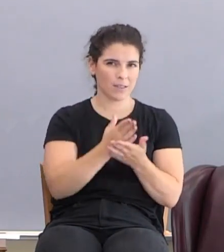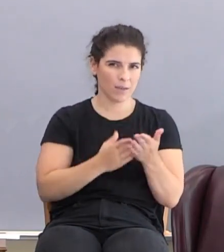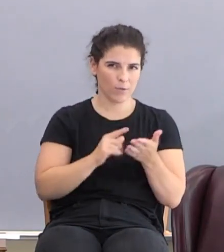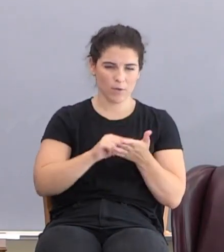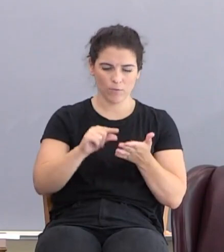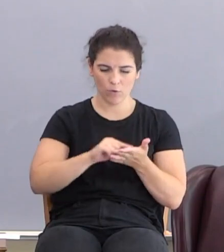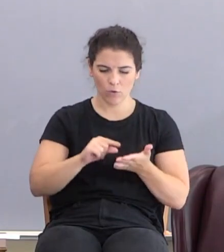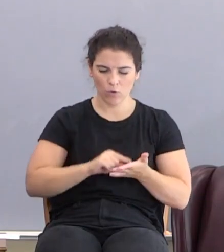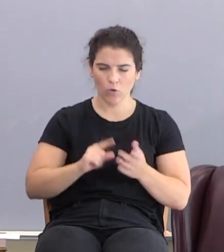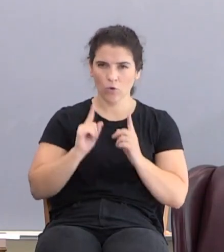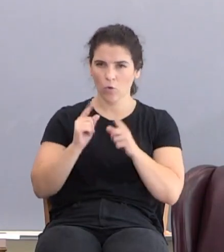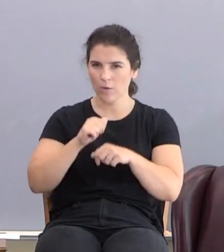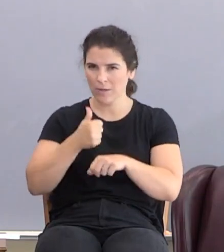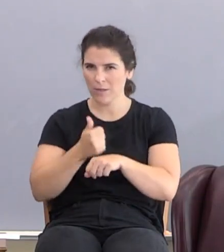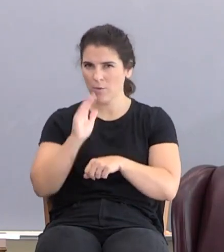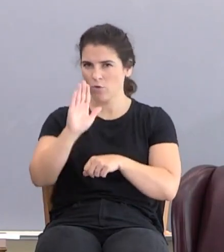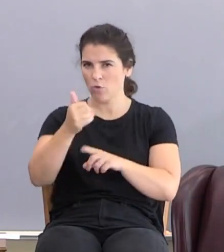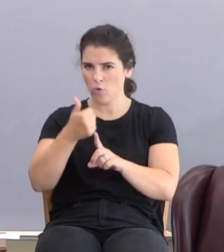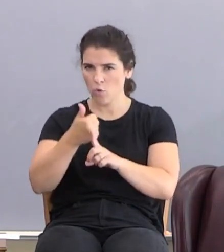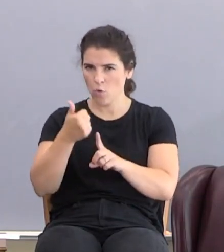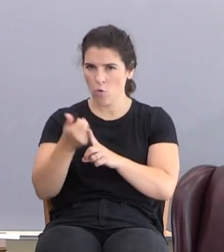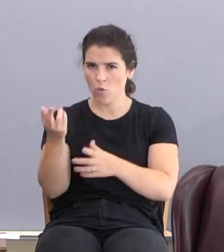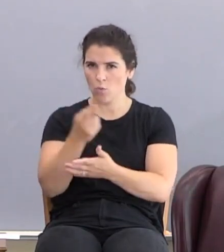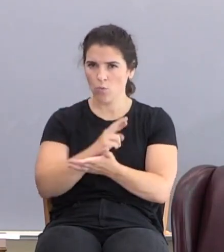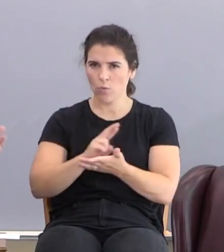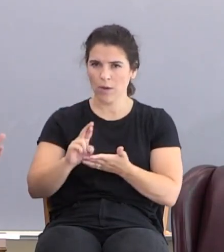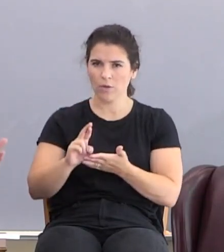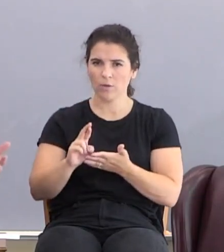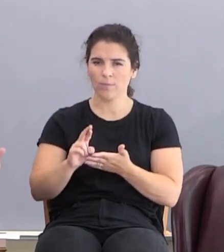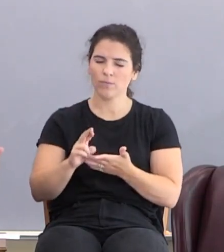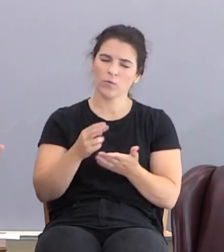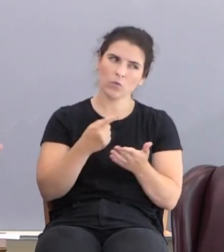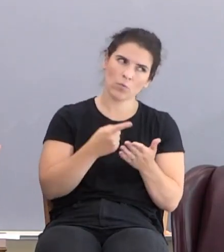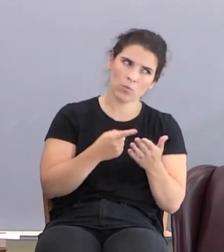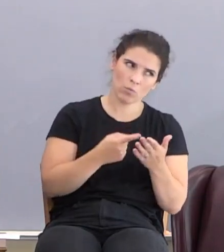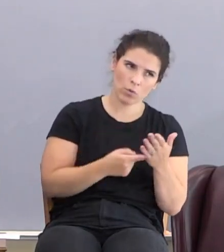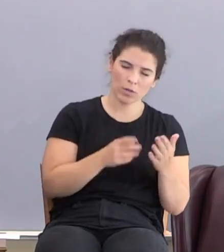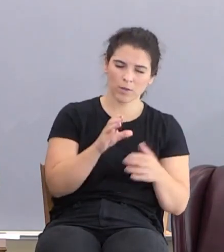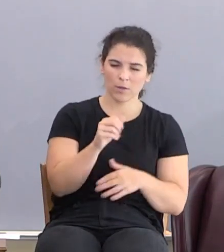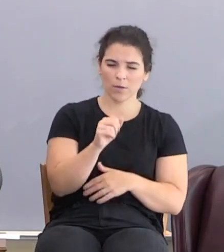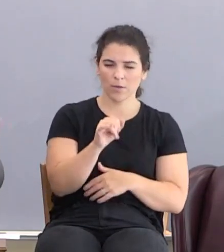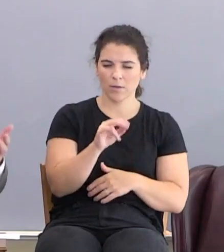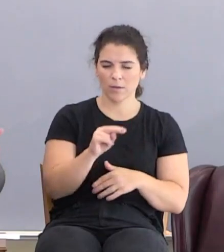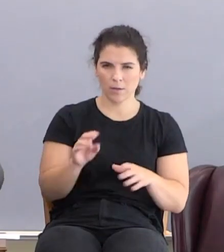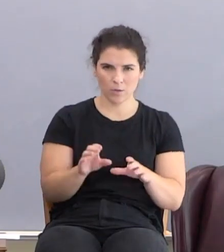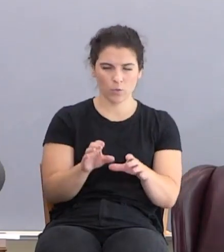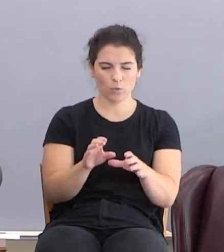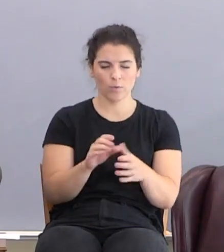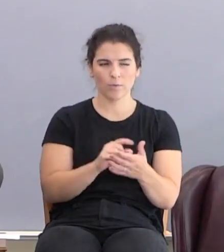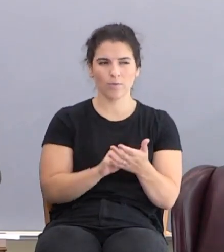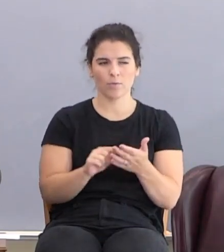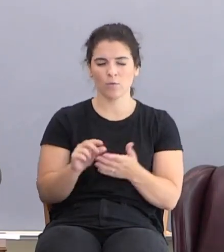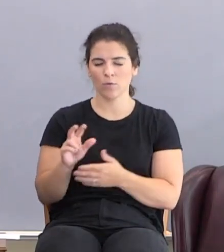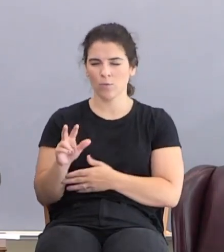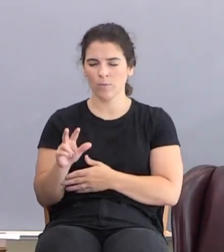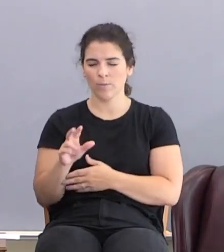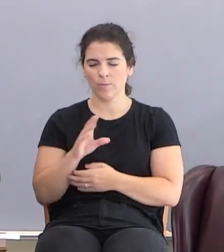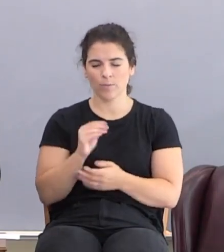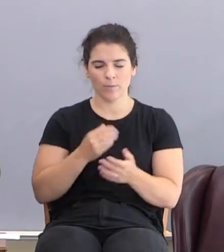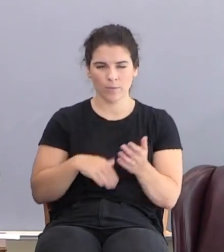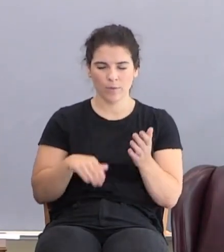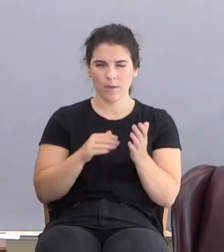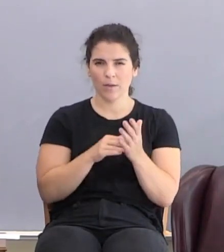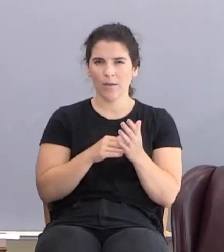Going about to establish your own righteousness. So what does Cain do? Verse number three. And again,